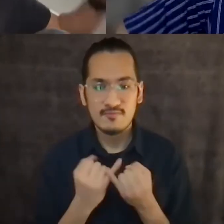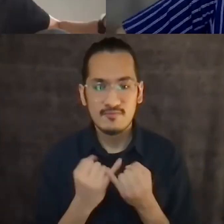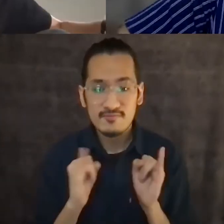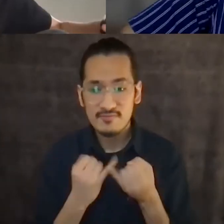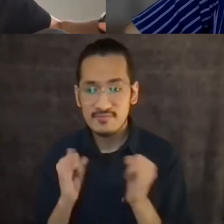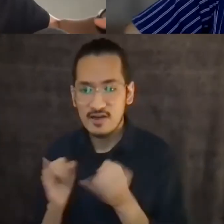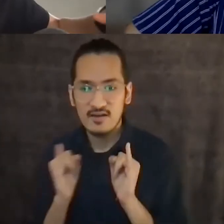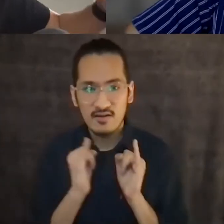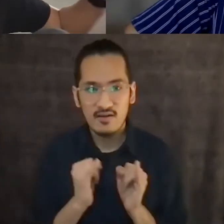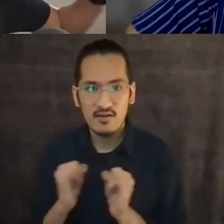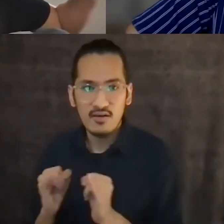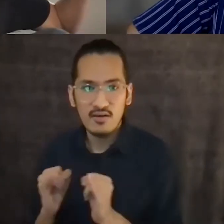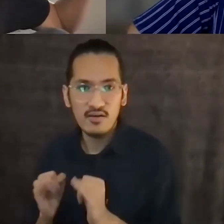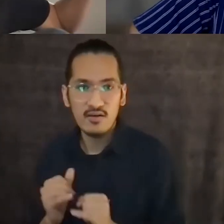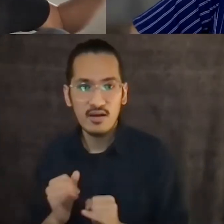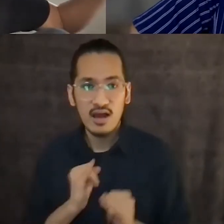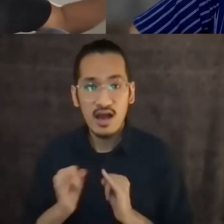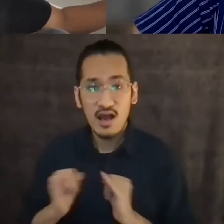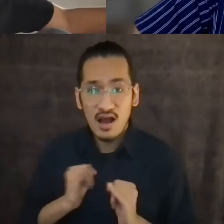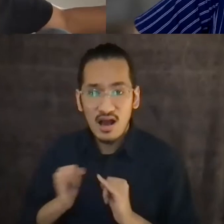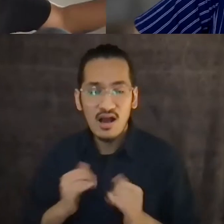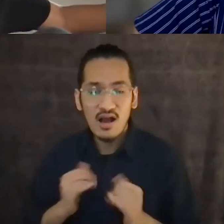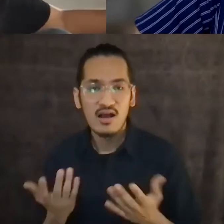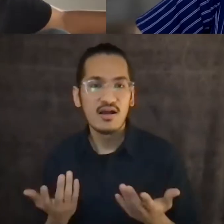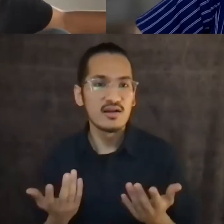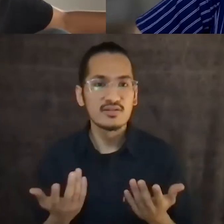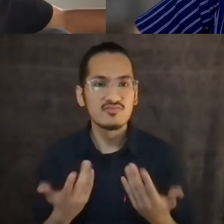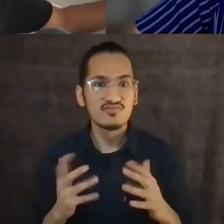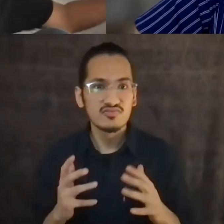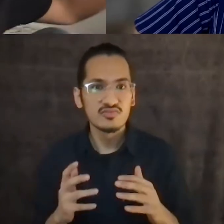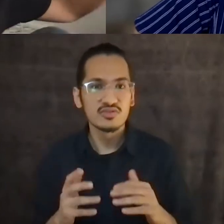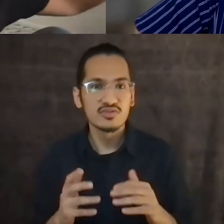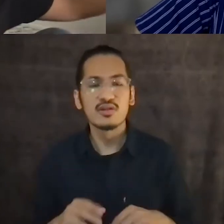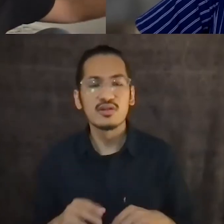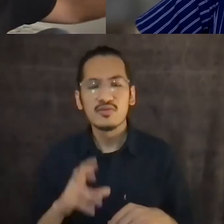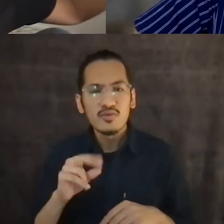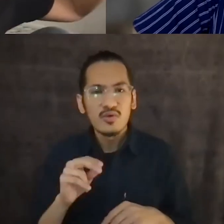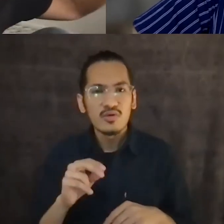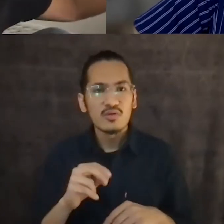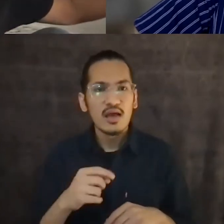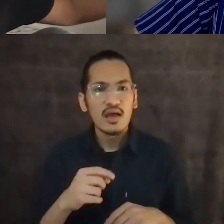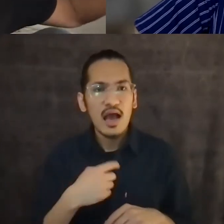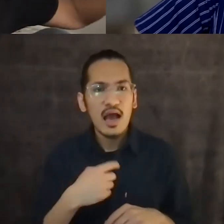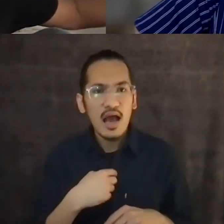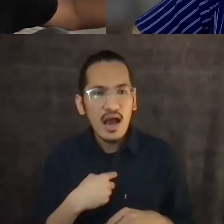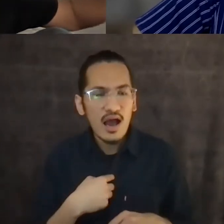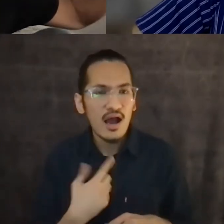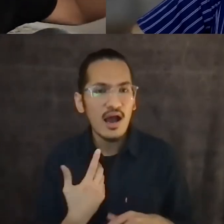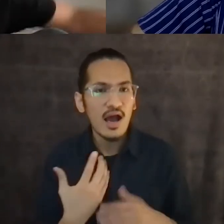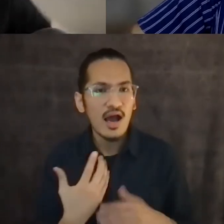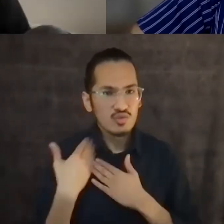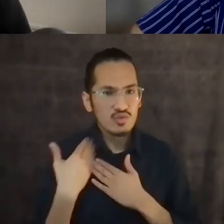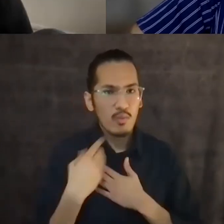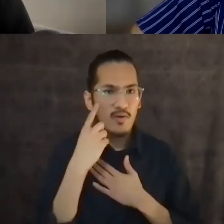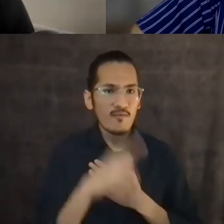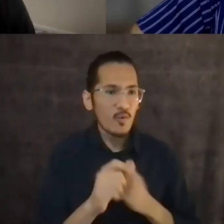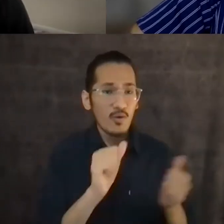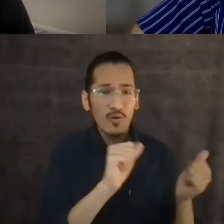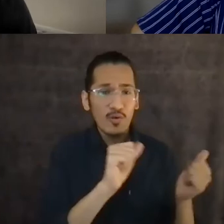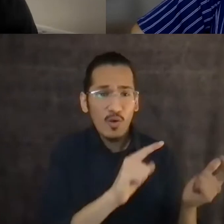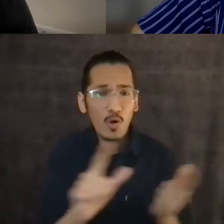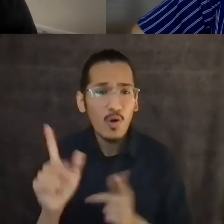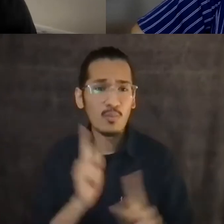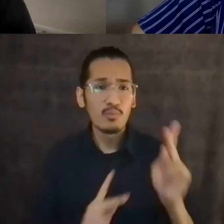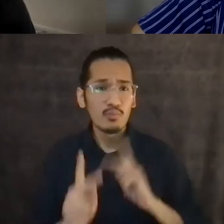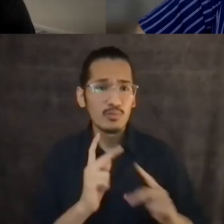am accountable to everything that I touch and every person who I love and every person who has loved me and every person who